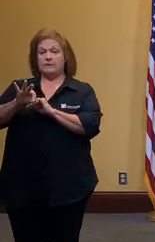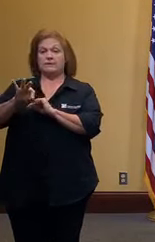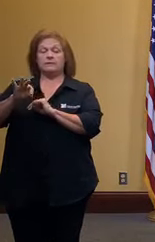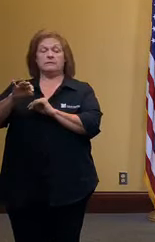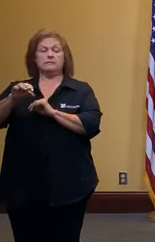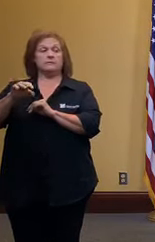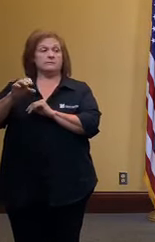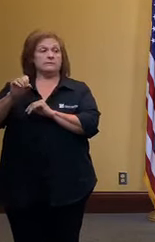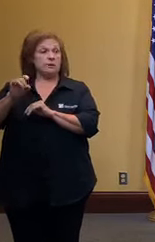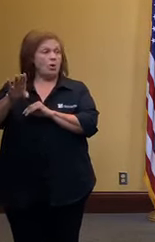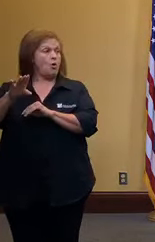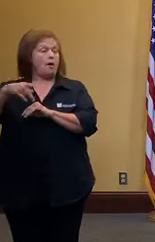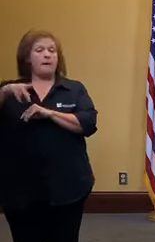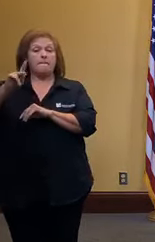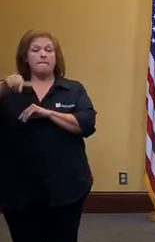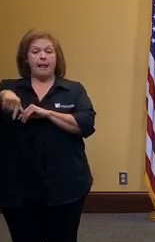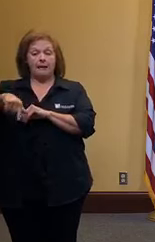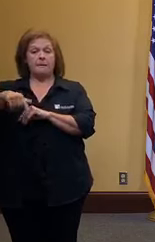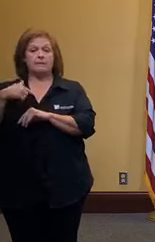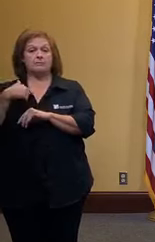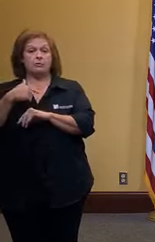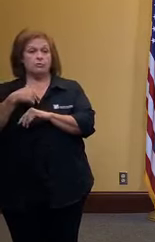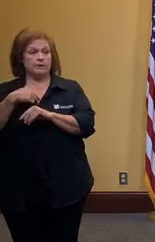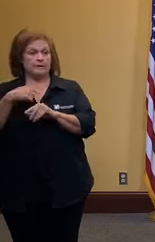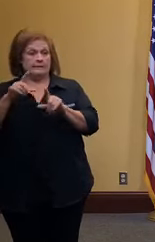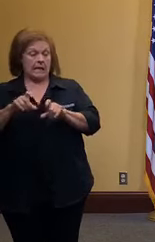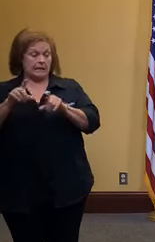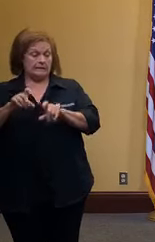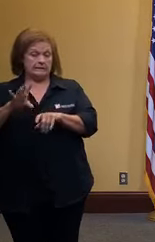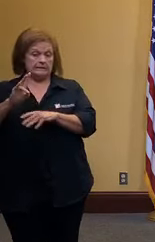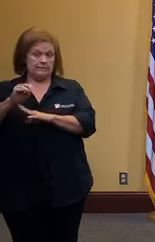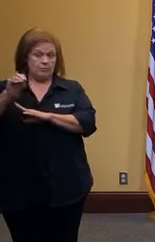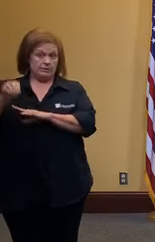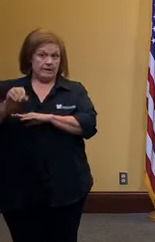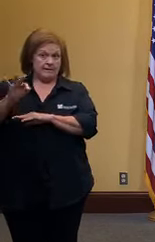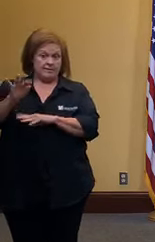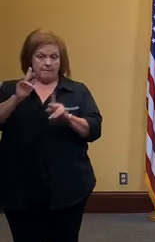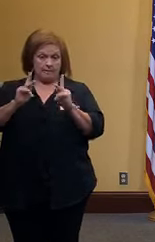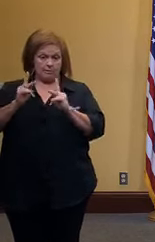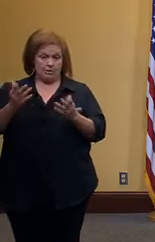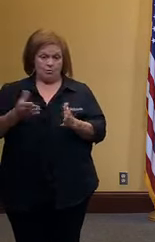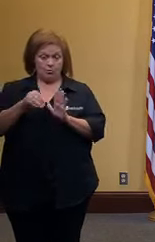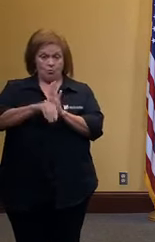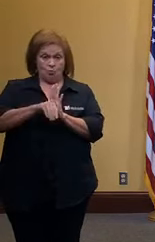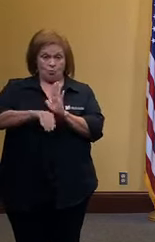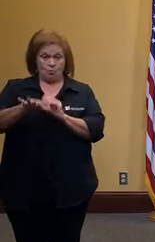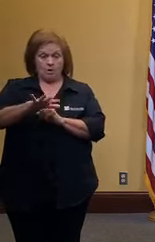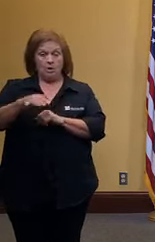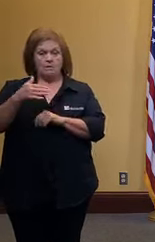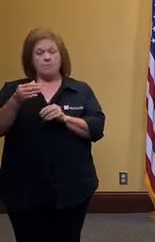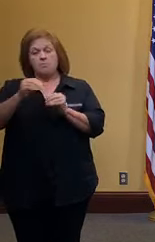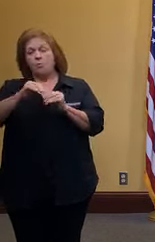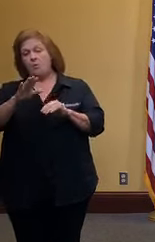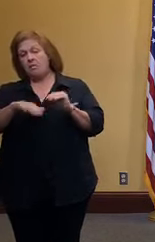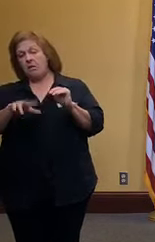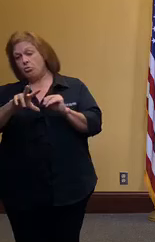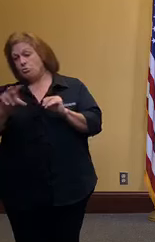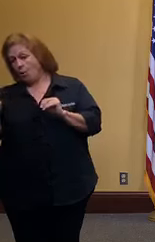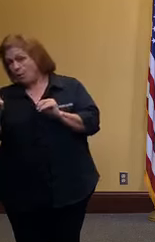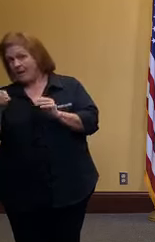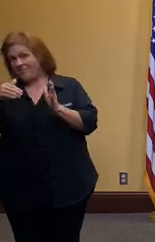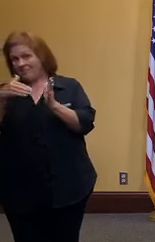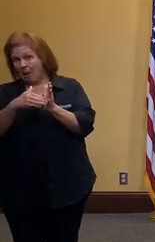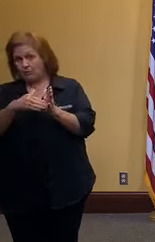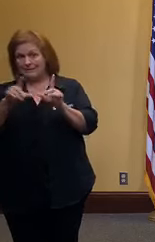bernard placements uh we have tested over seven percent of all of our residents in orleans alone we have performed more than 30 000